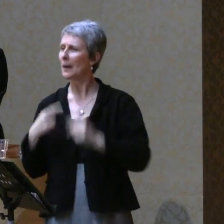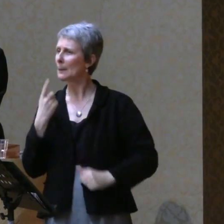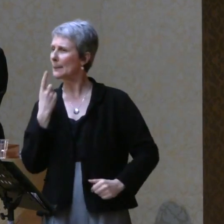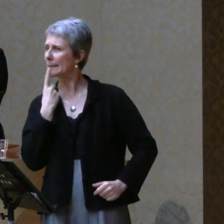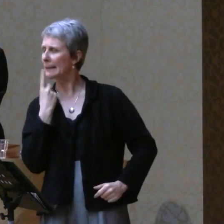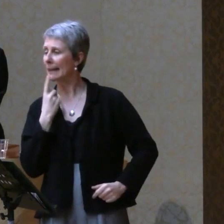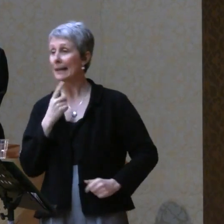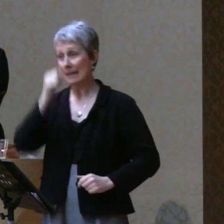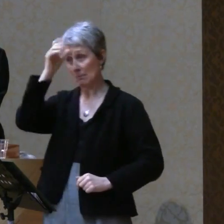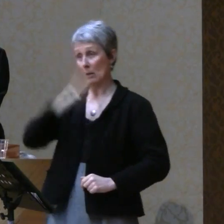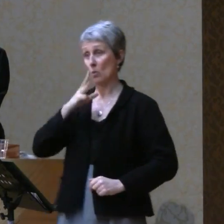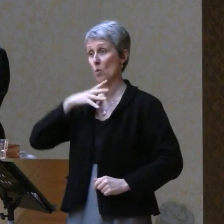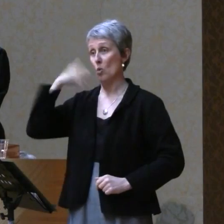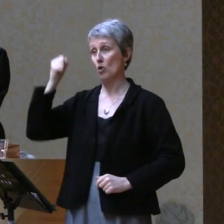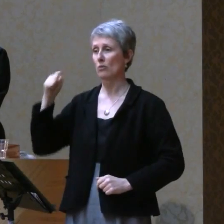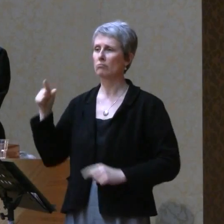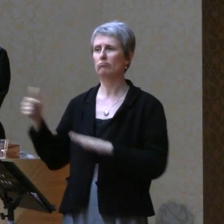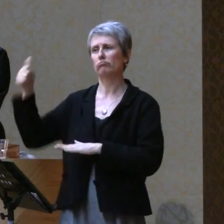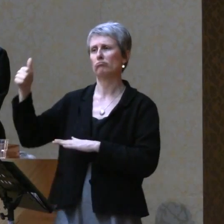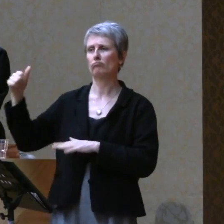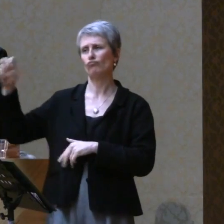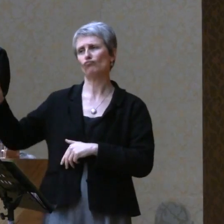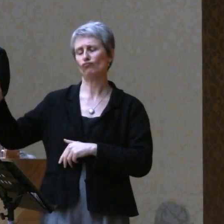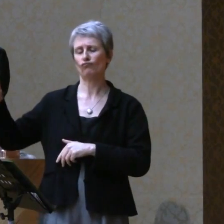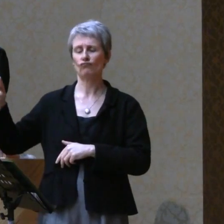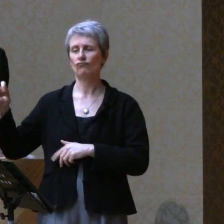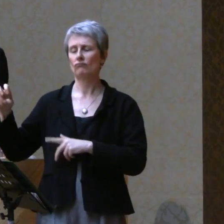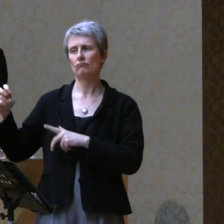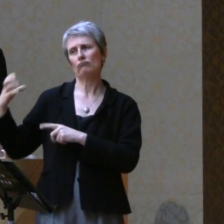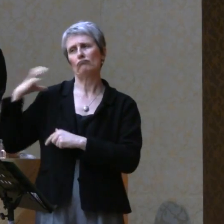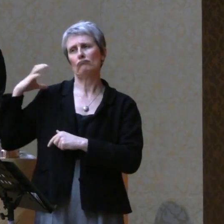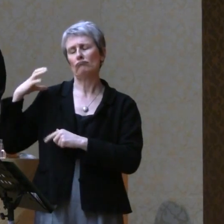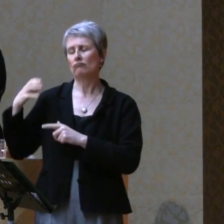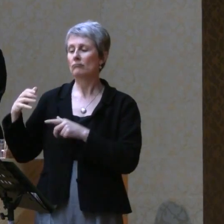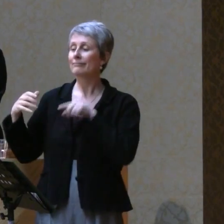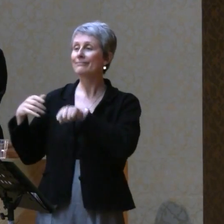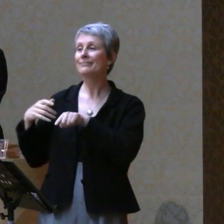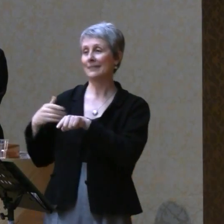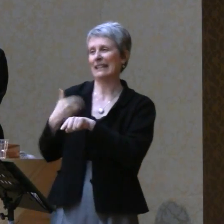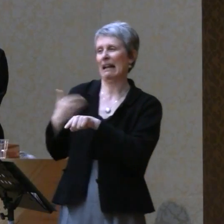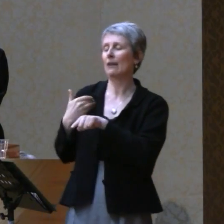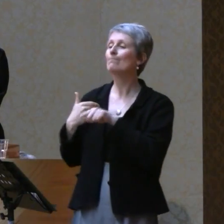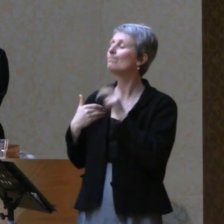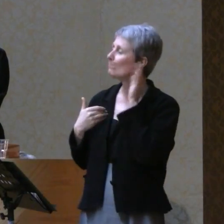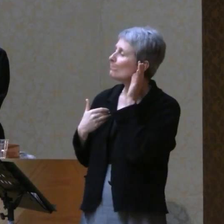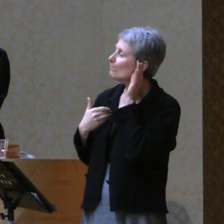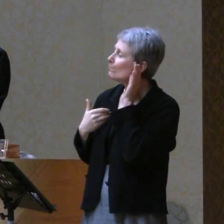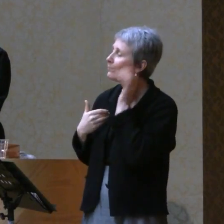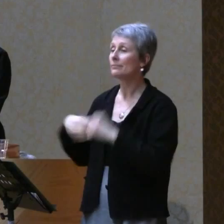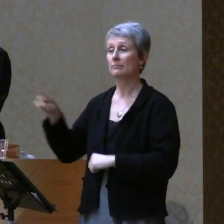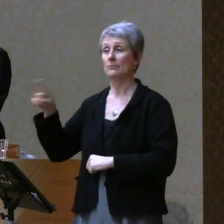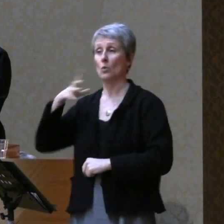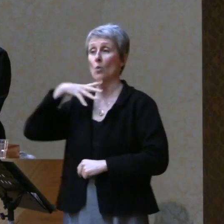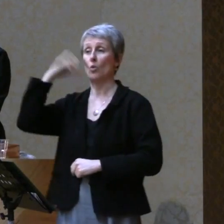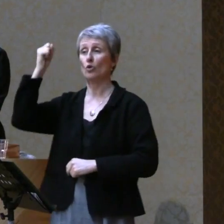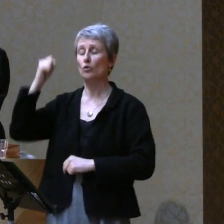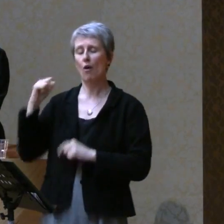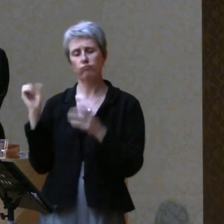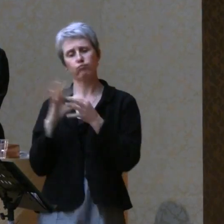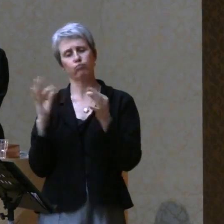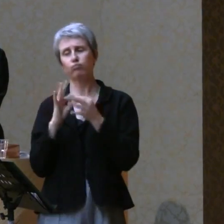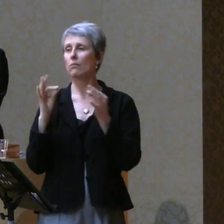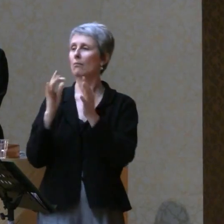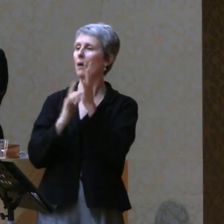man seemed to be the one in charge. The one closer to my age deferred to him. The older one quoted